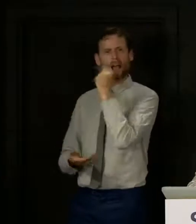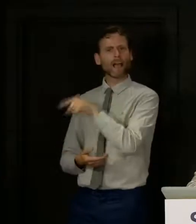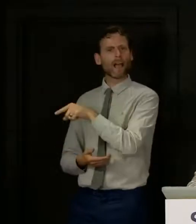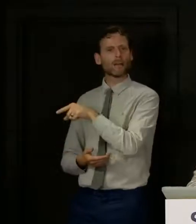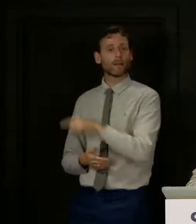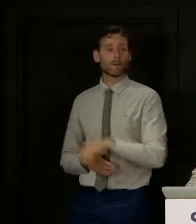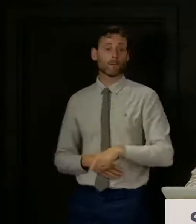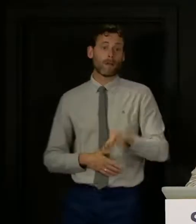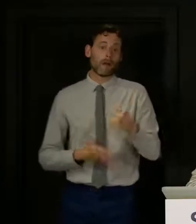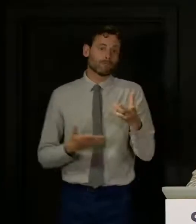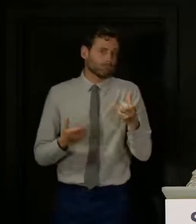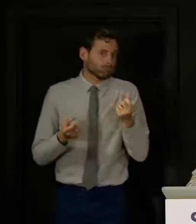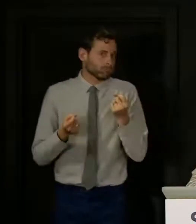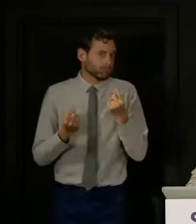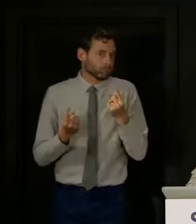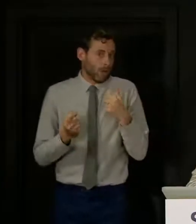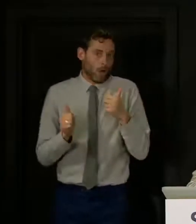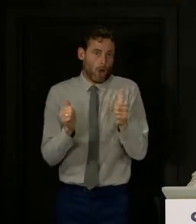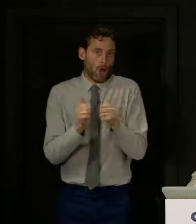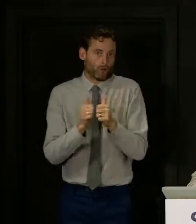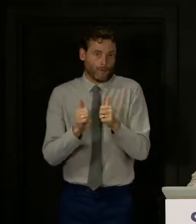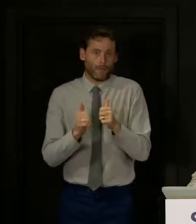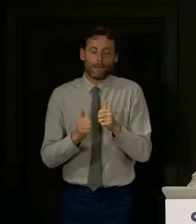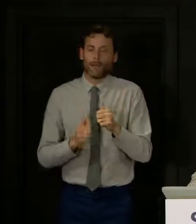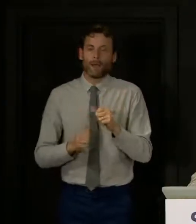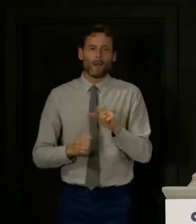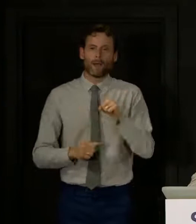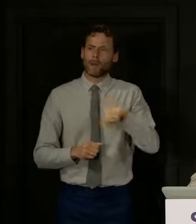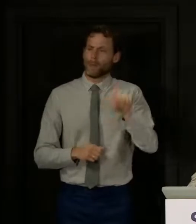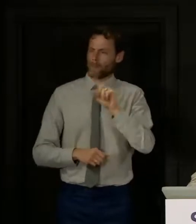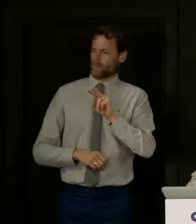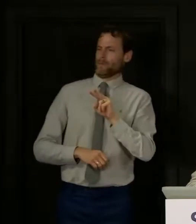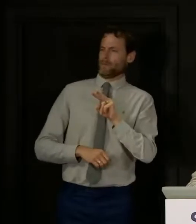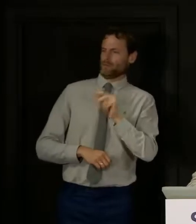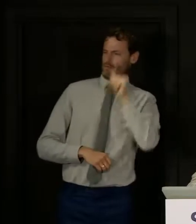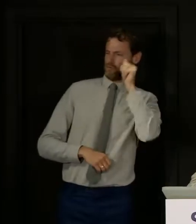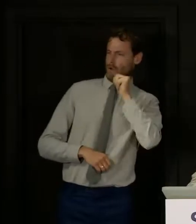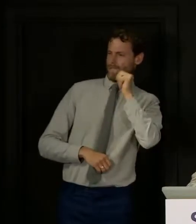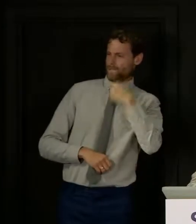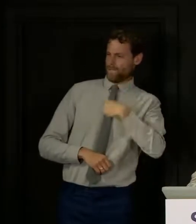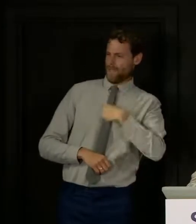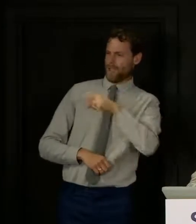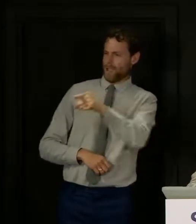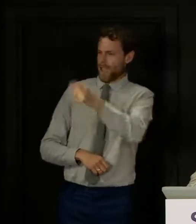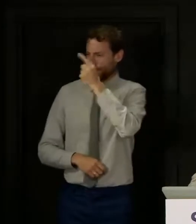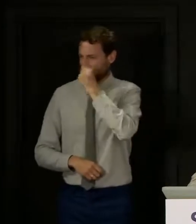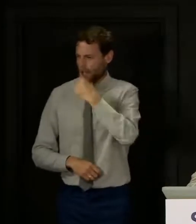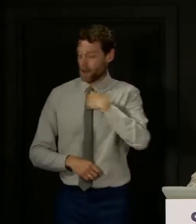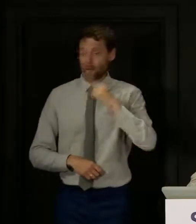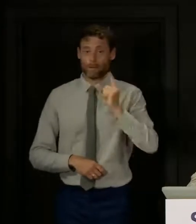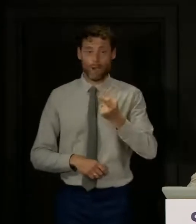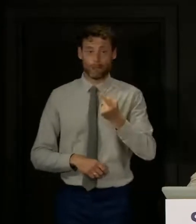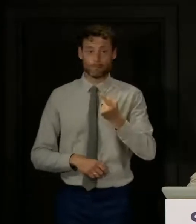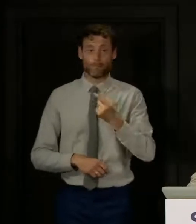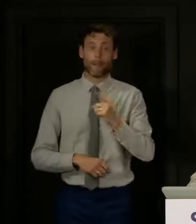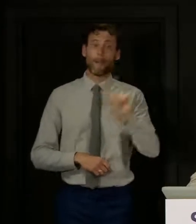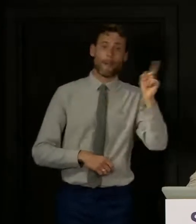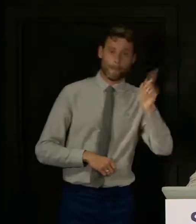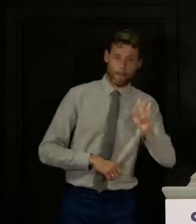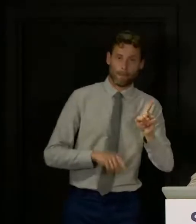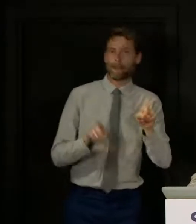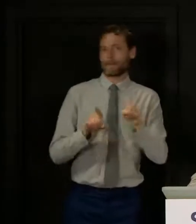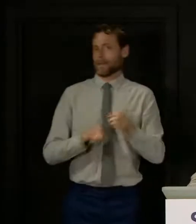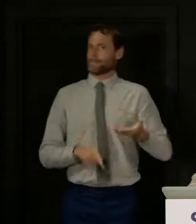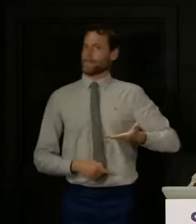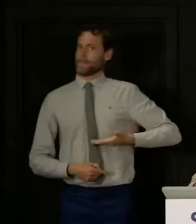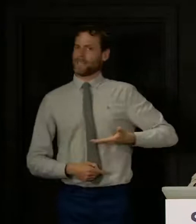for lots of people, individuals as well as businesses, there will be all sorts of aspects of this that feel unfair, that feel as if they're